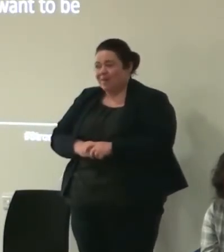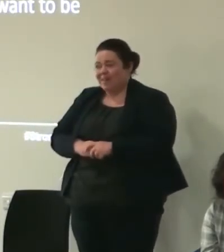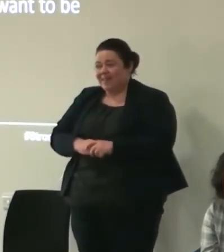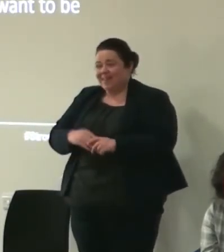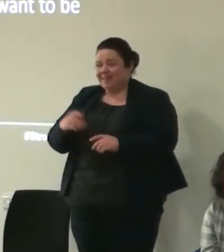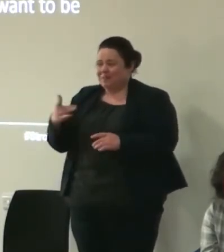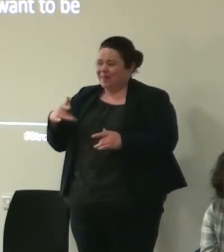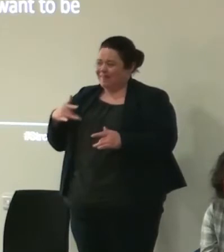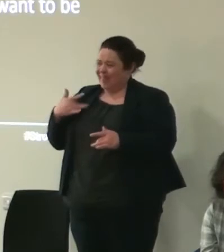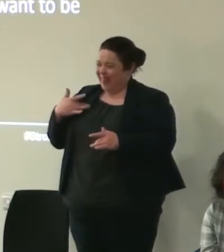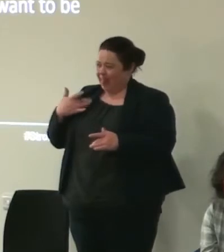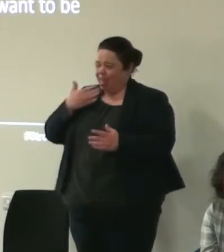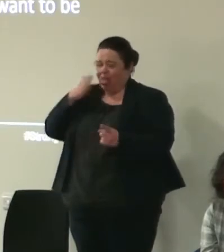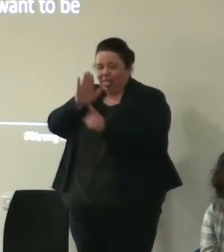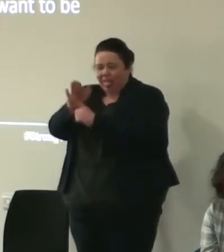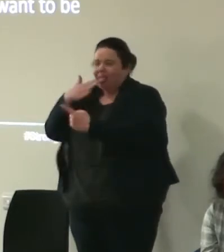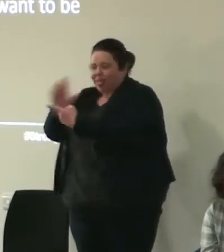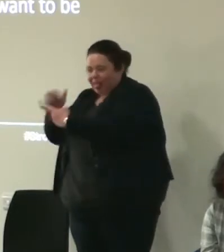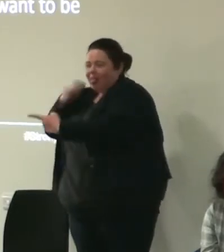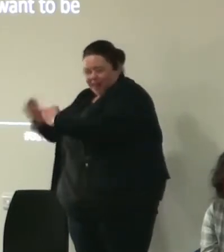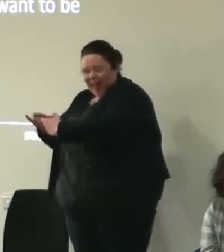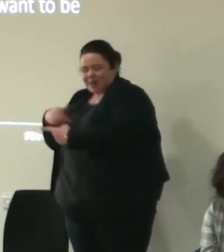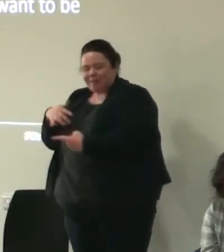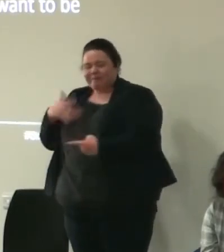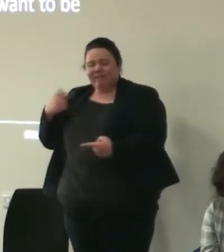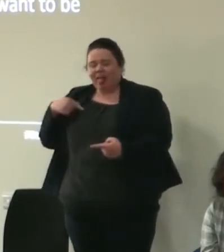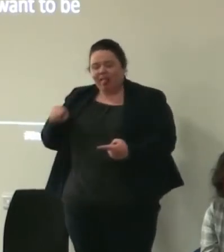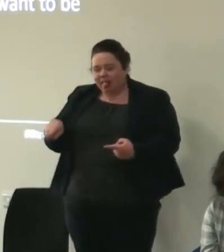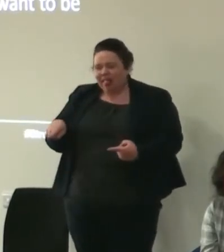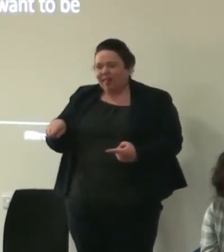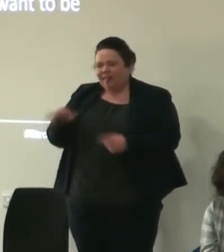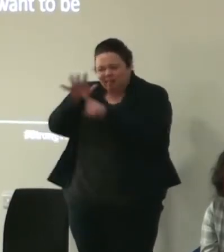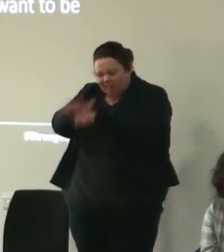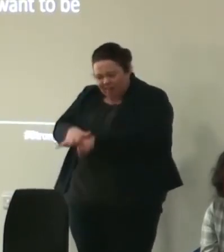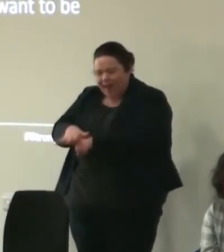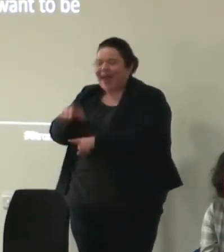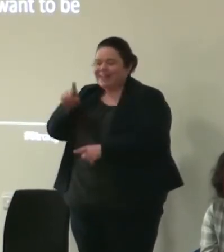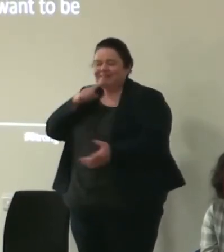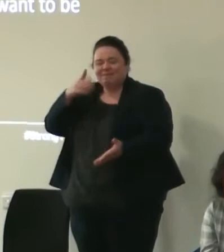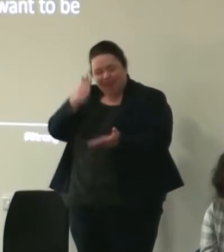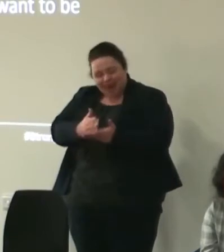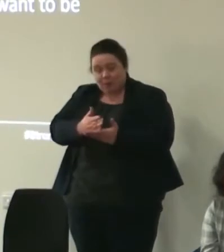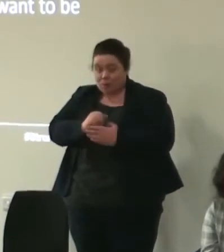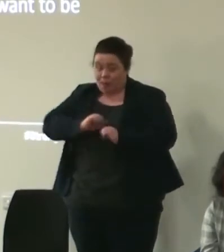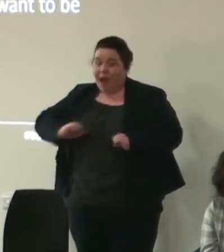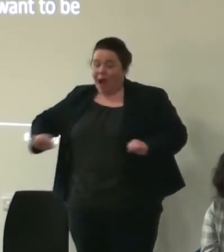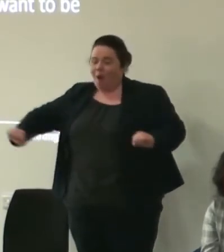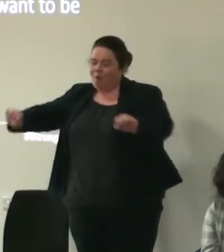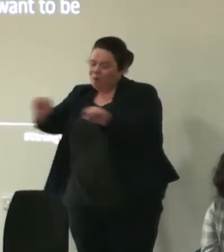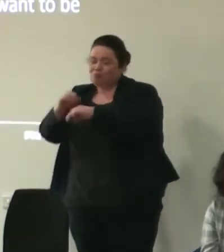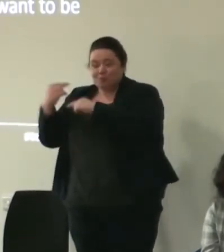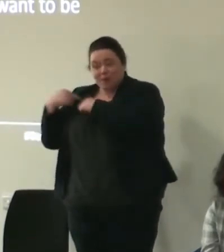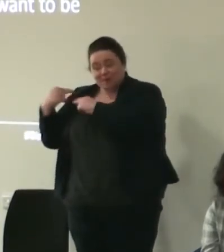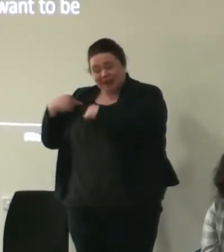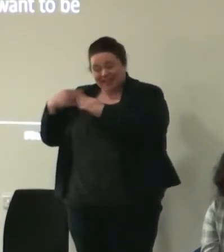of being derogatory and I don't see it as being derogatory I see it as being factual and all our responsibility so if it could